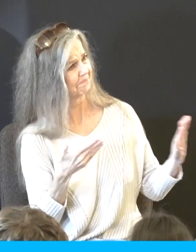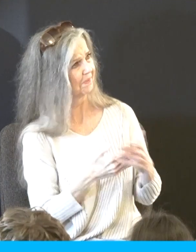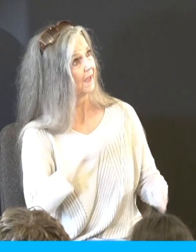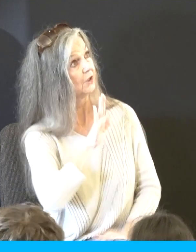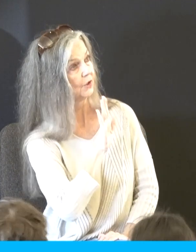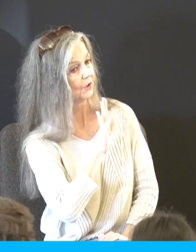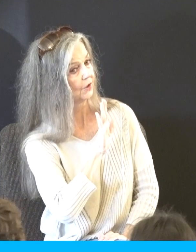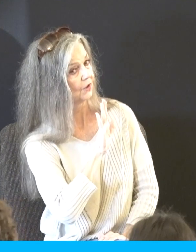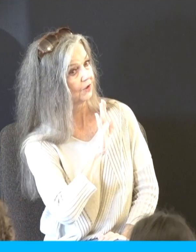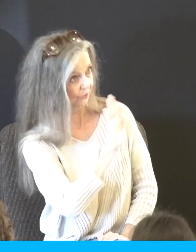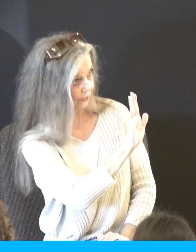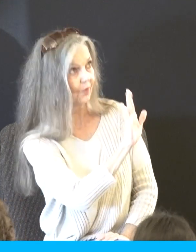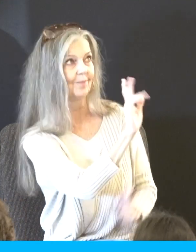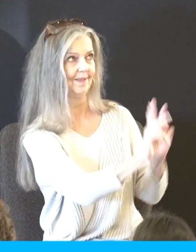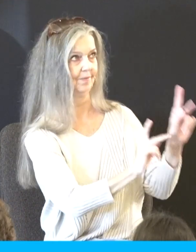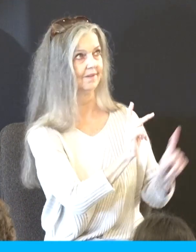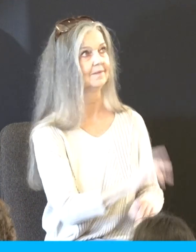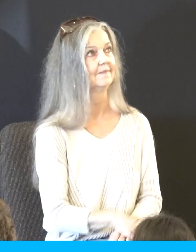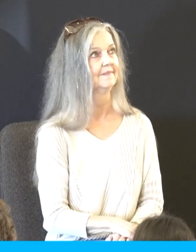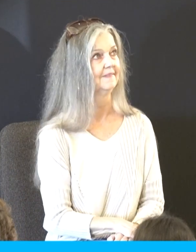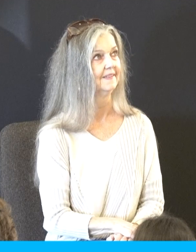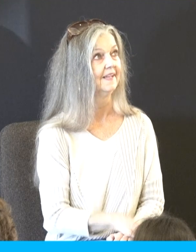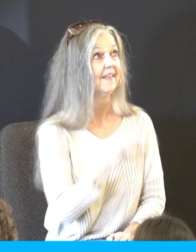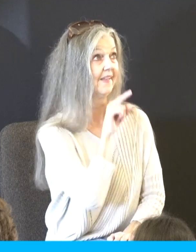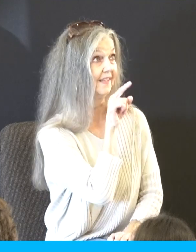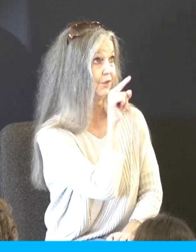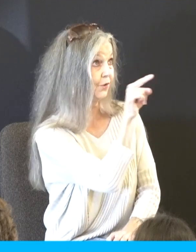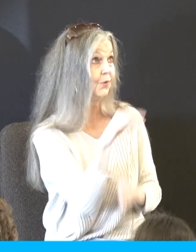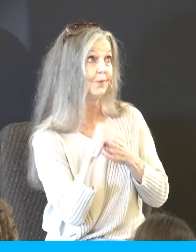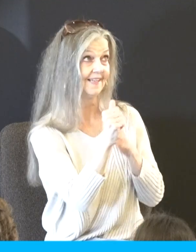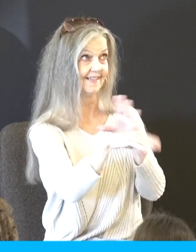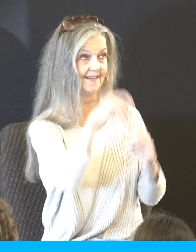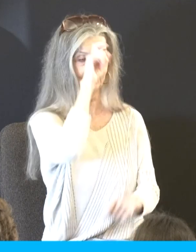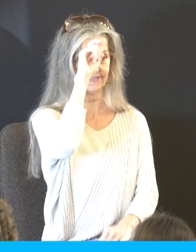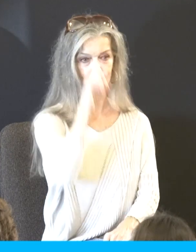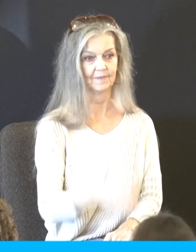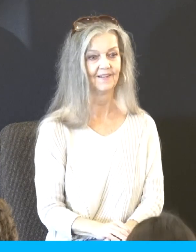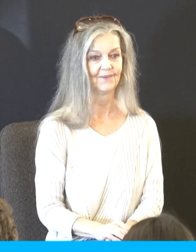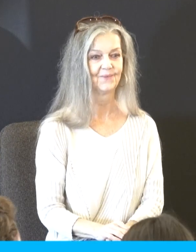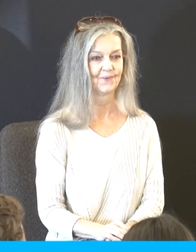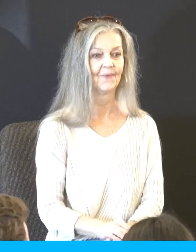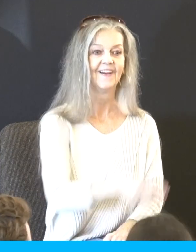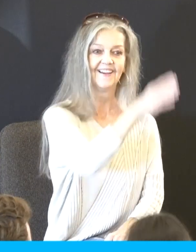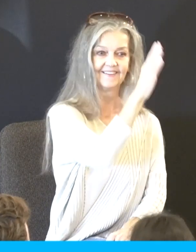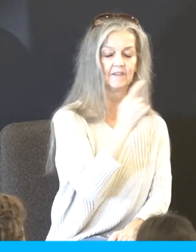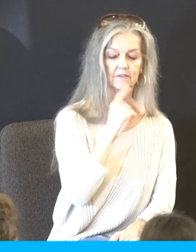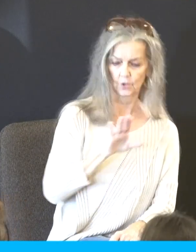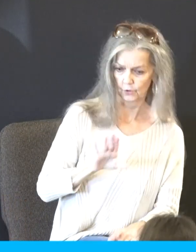comes the shuffleboard, thy people, which thou has brought forth, sliding them back into the Lord's side of the court, which thou has